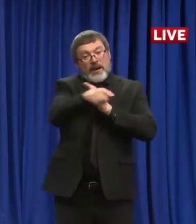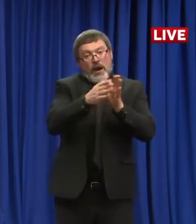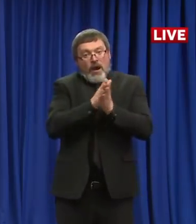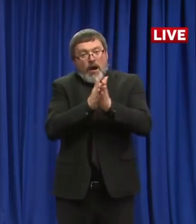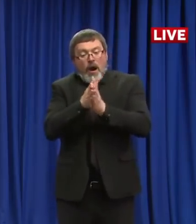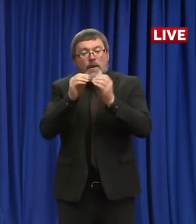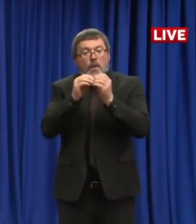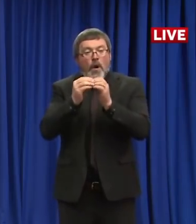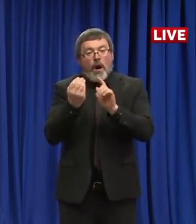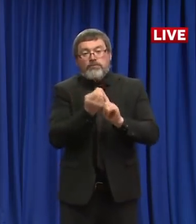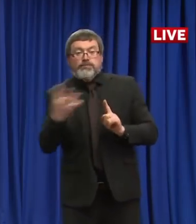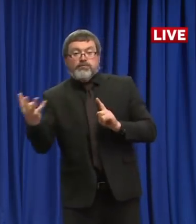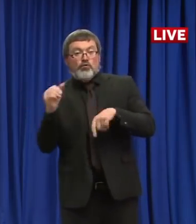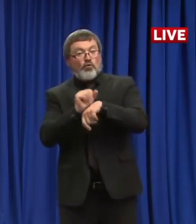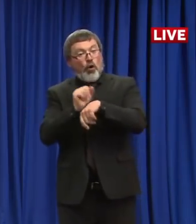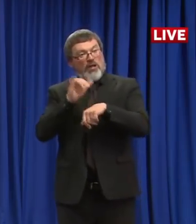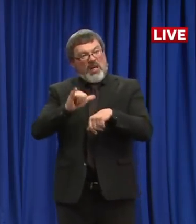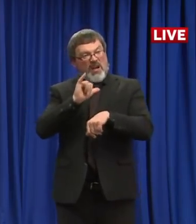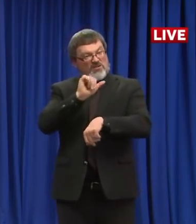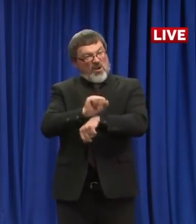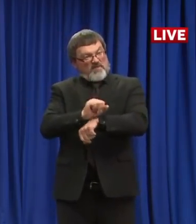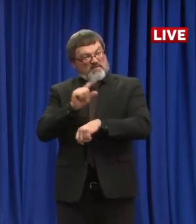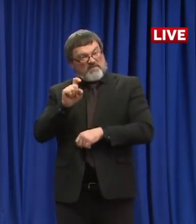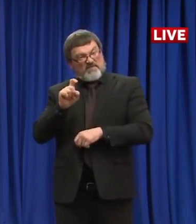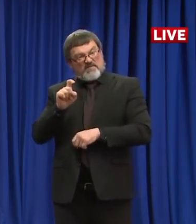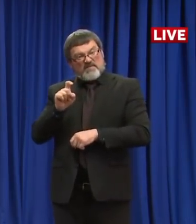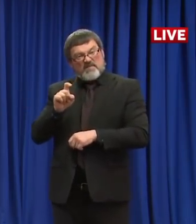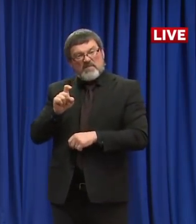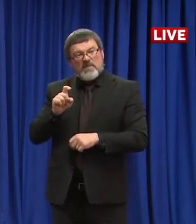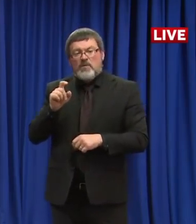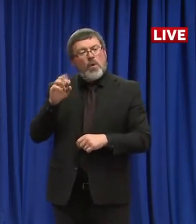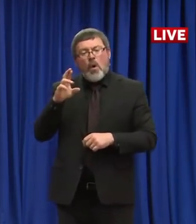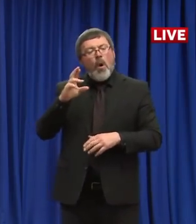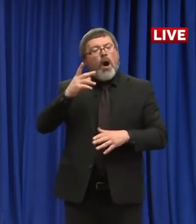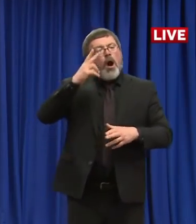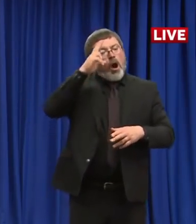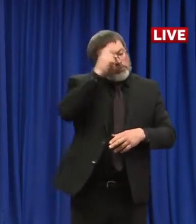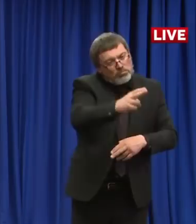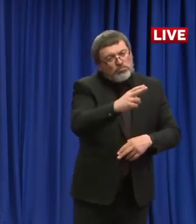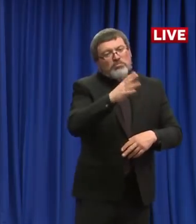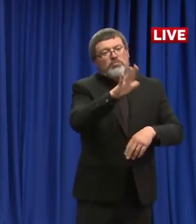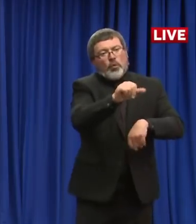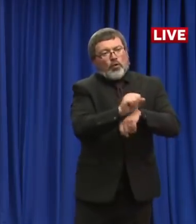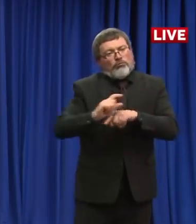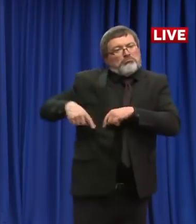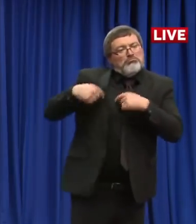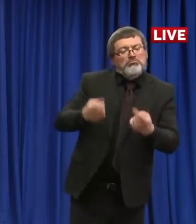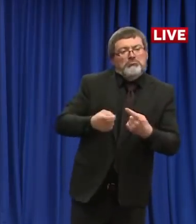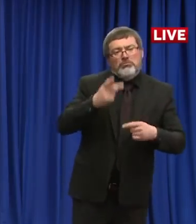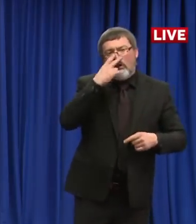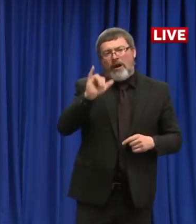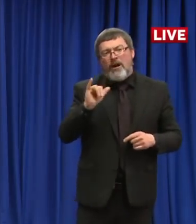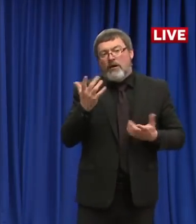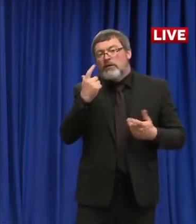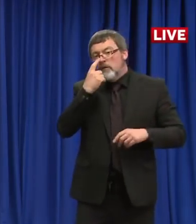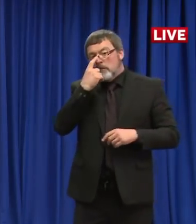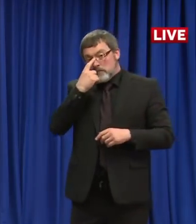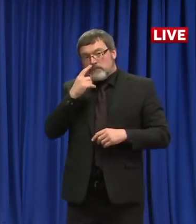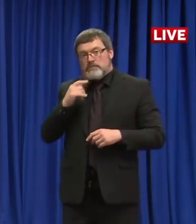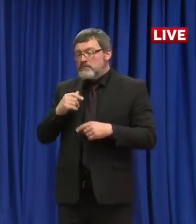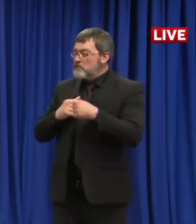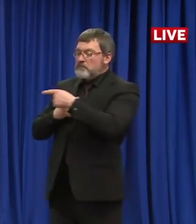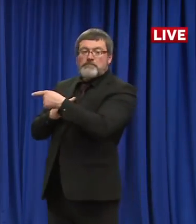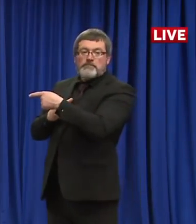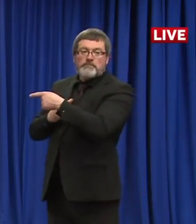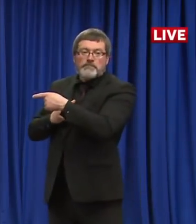we're really trying to do is stem the outflow. A lot of workers are realizing that because unemployment is very, there's a lot of opportunity with unemployment right